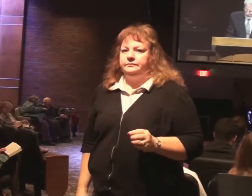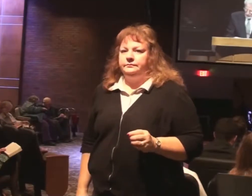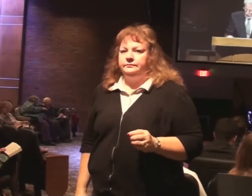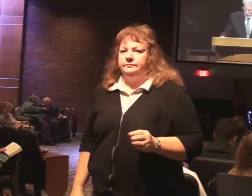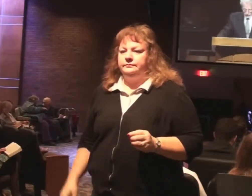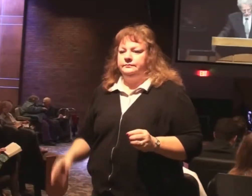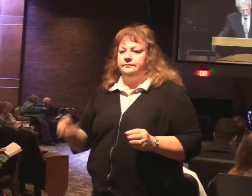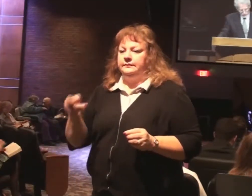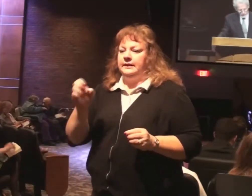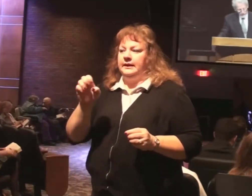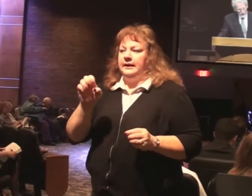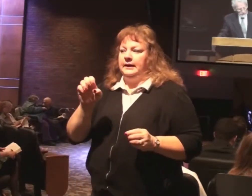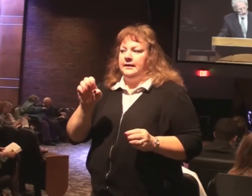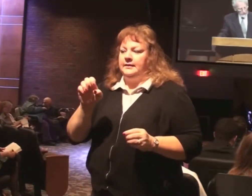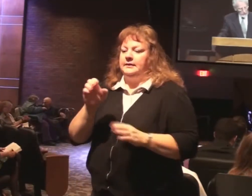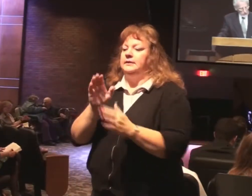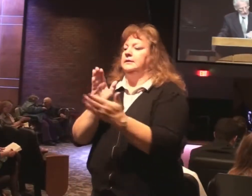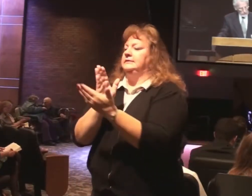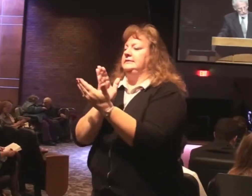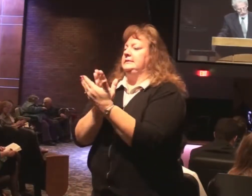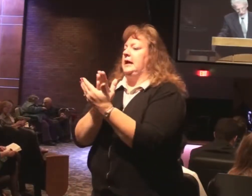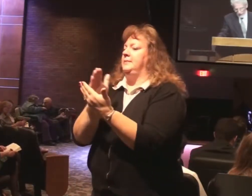Hebrews. Stop in chapter 10.